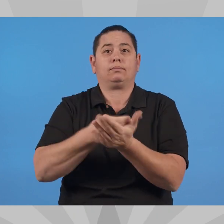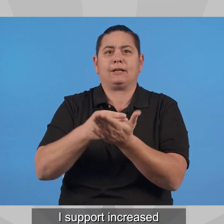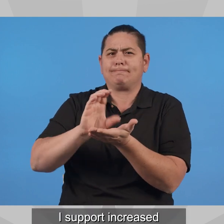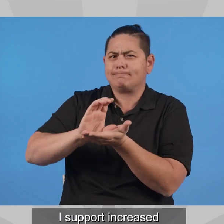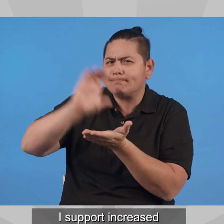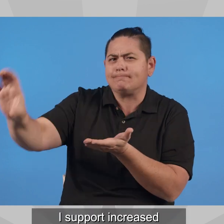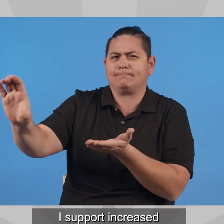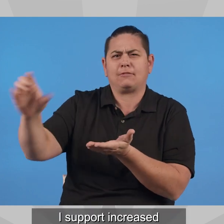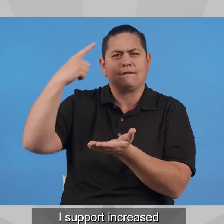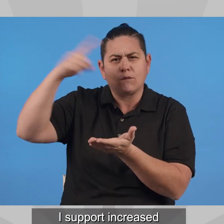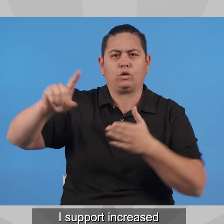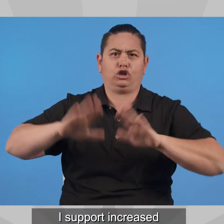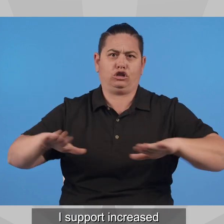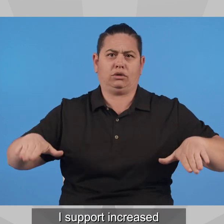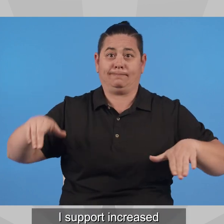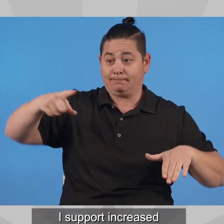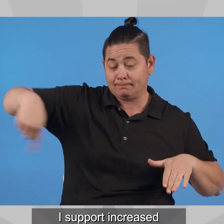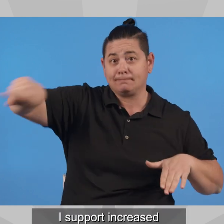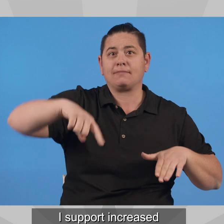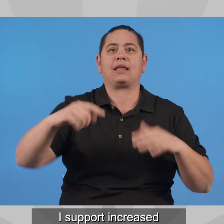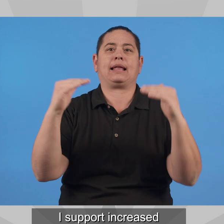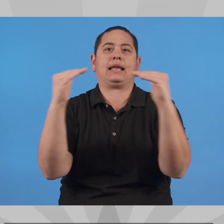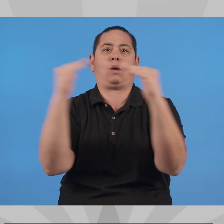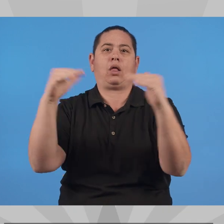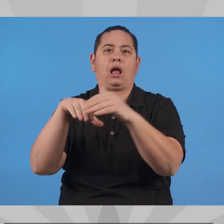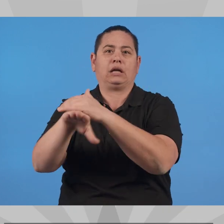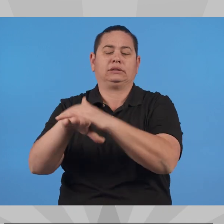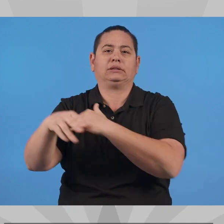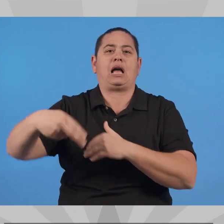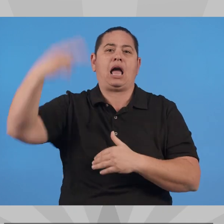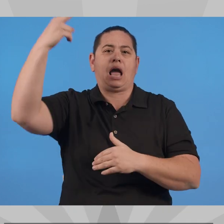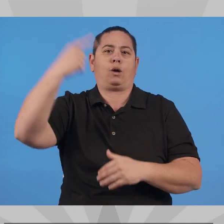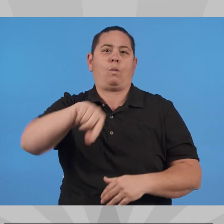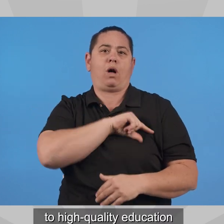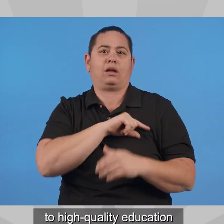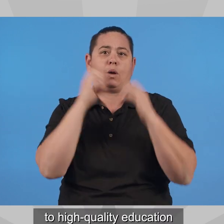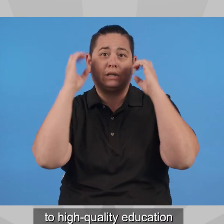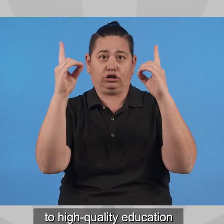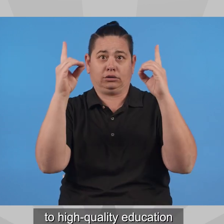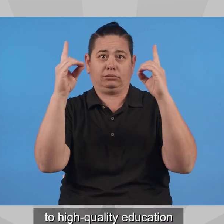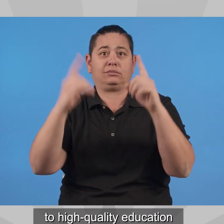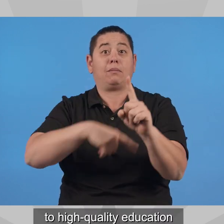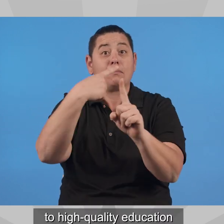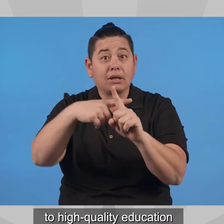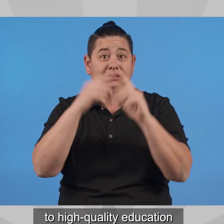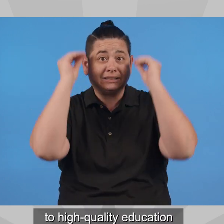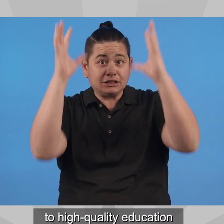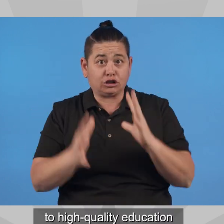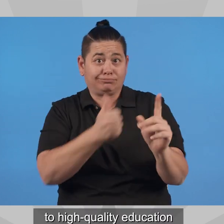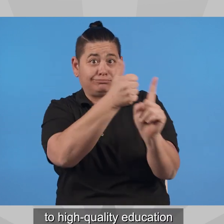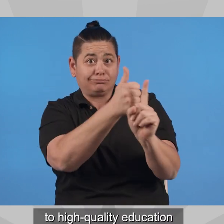I support increased investment in public schools so that our children have equal access to high-quality education